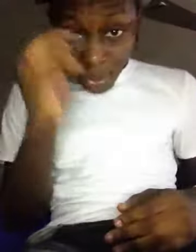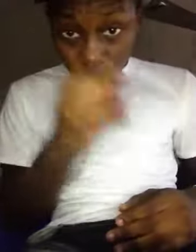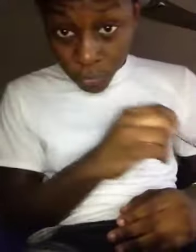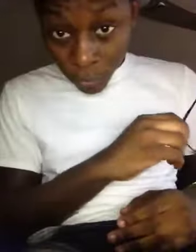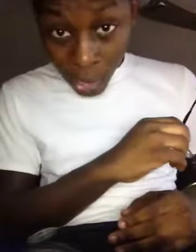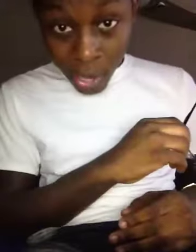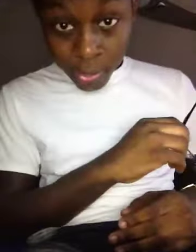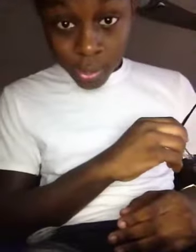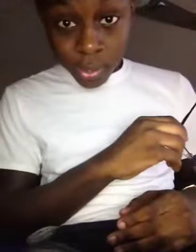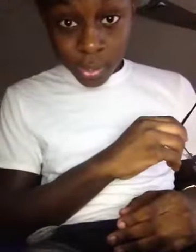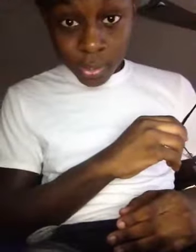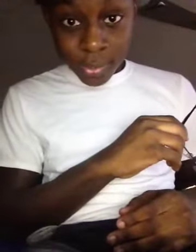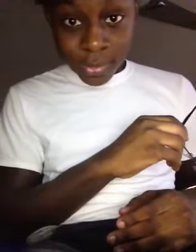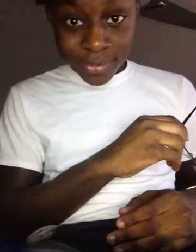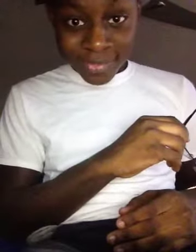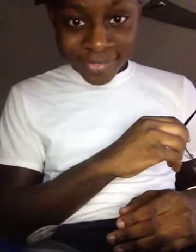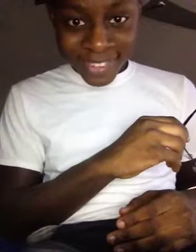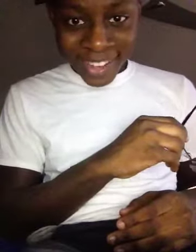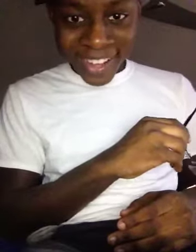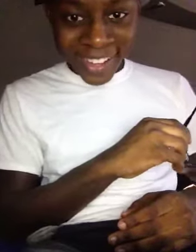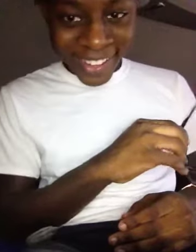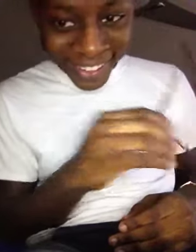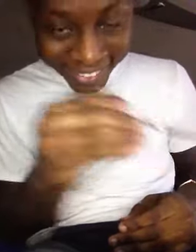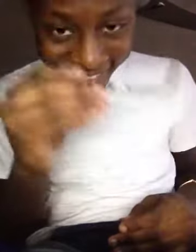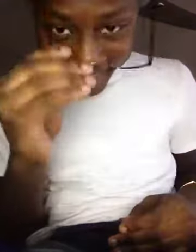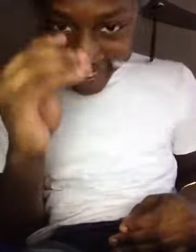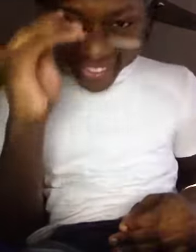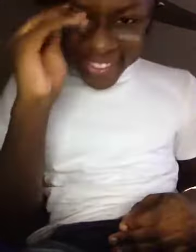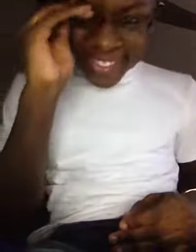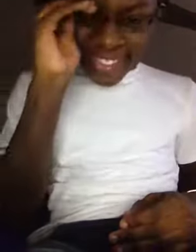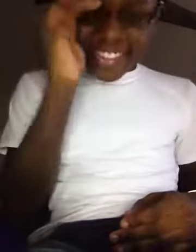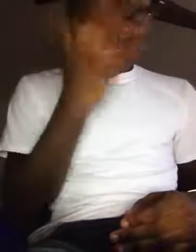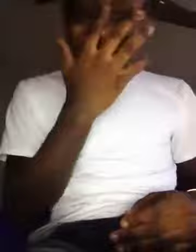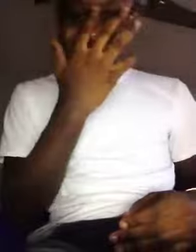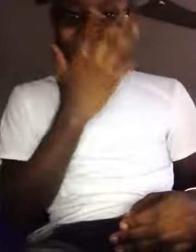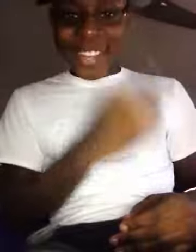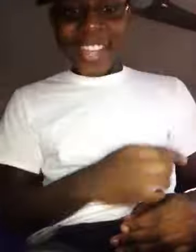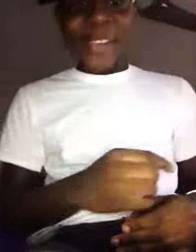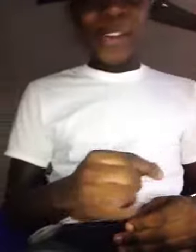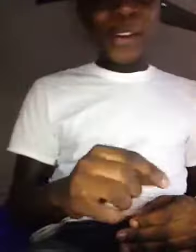my truthful eyes, let's go, can't hear y'all.